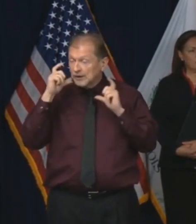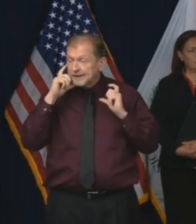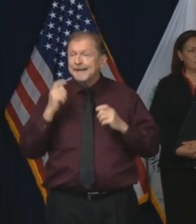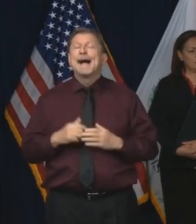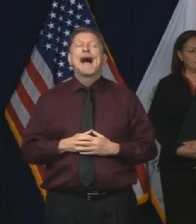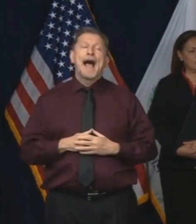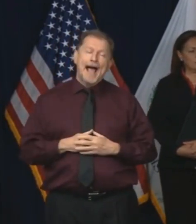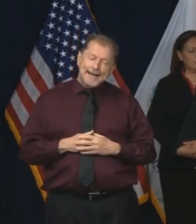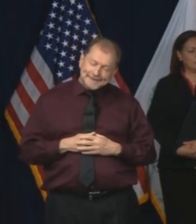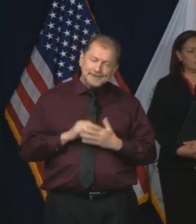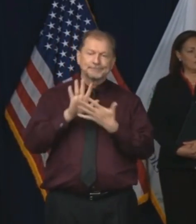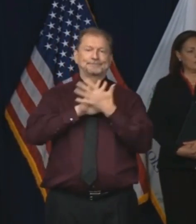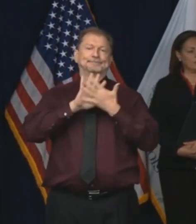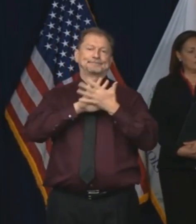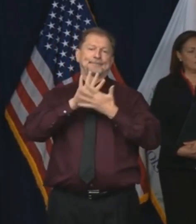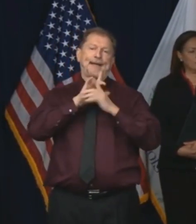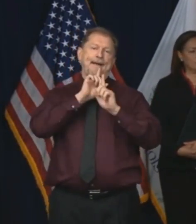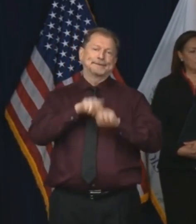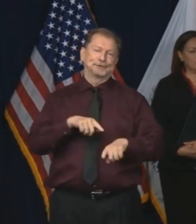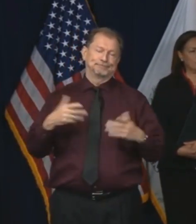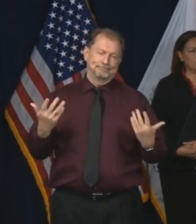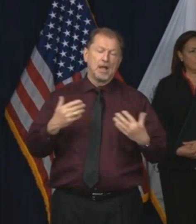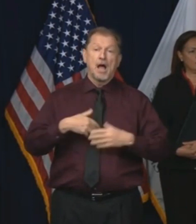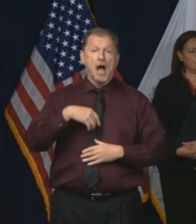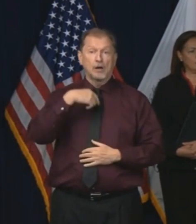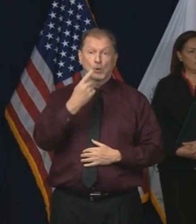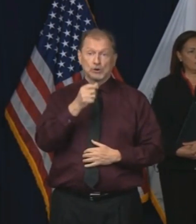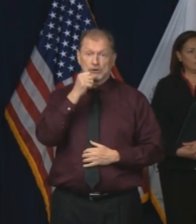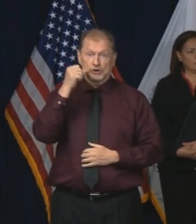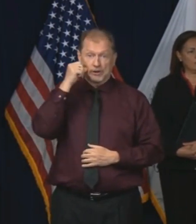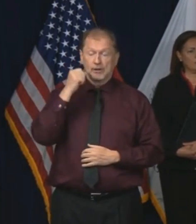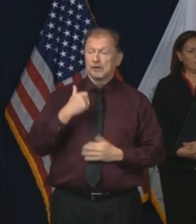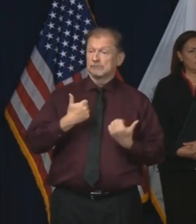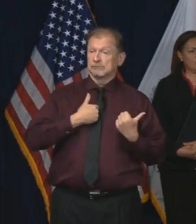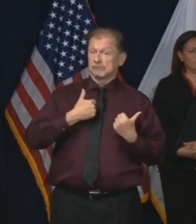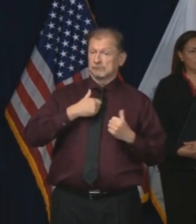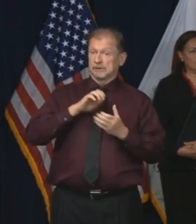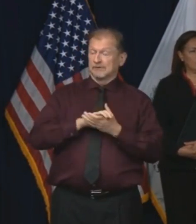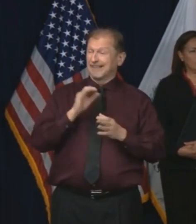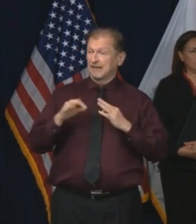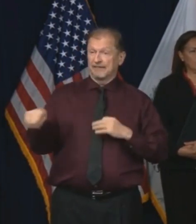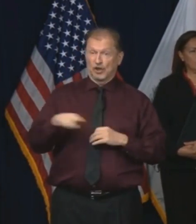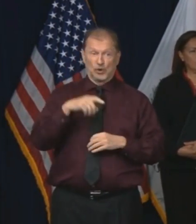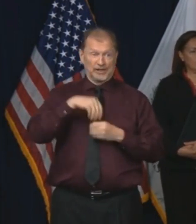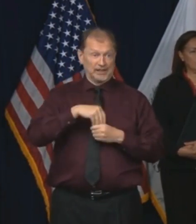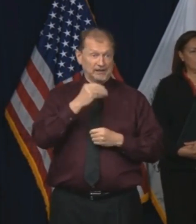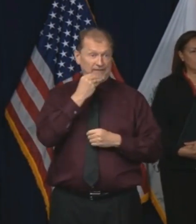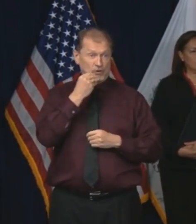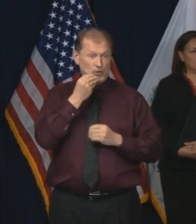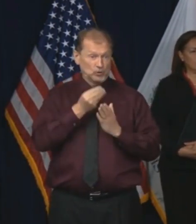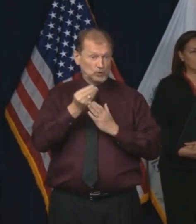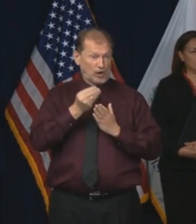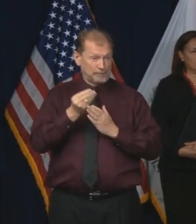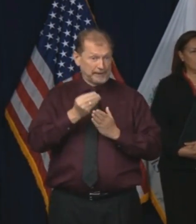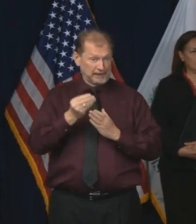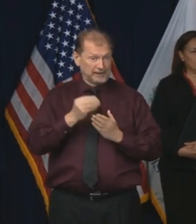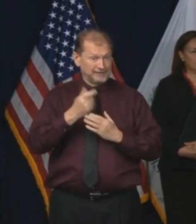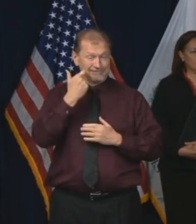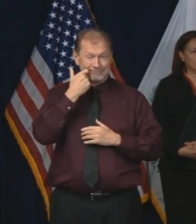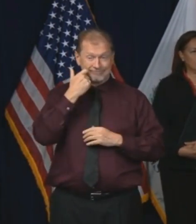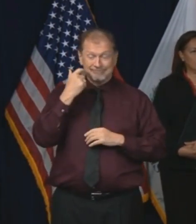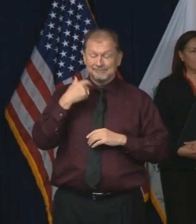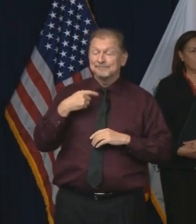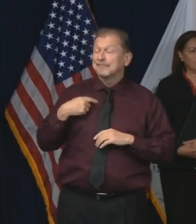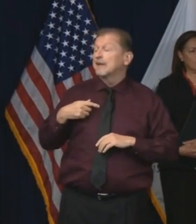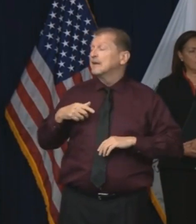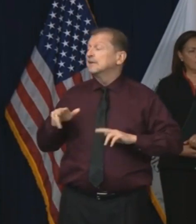a definitive answer to this, and I said this yesterday. I believe, and you know, if you've been in a grocery store lately at any time other than at, you